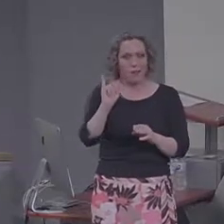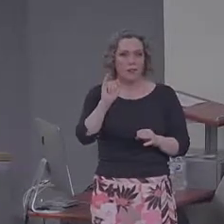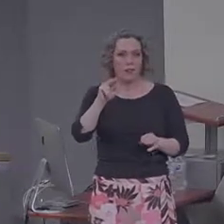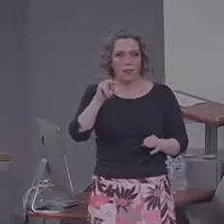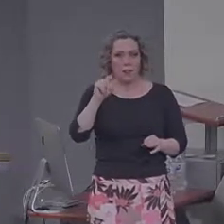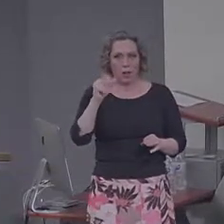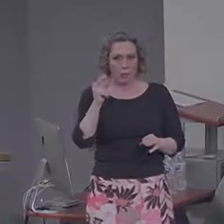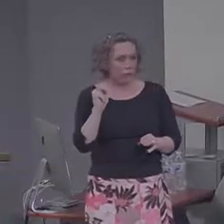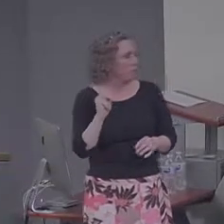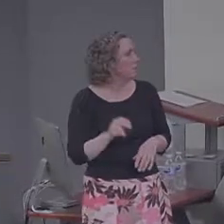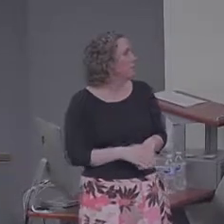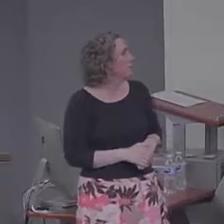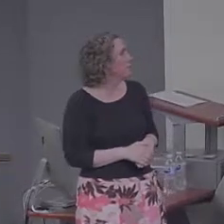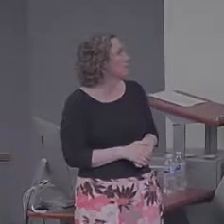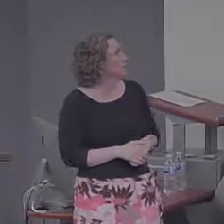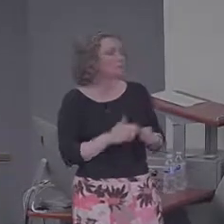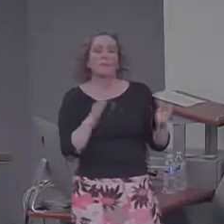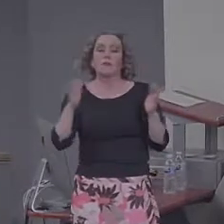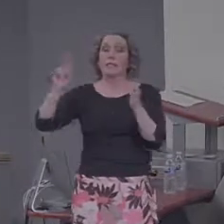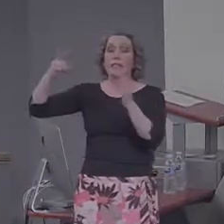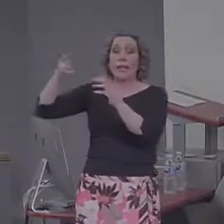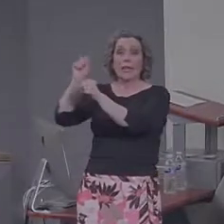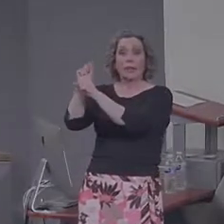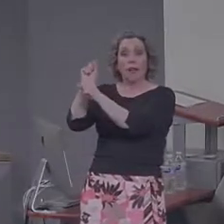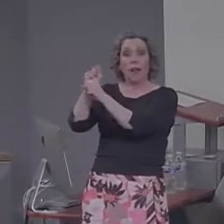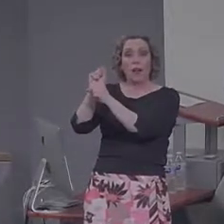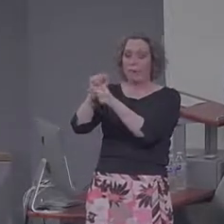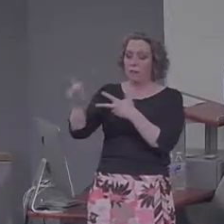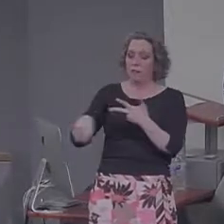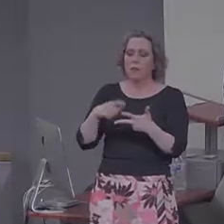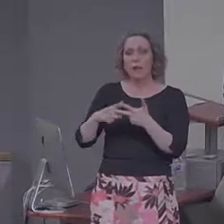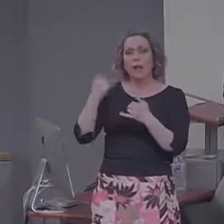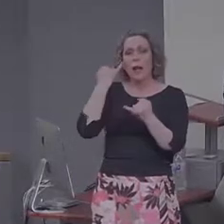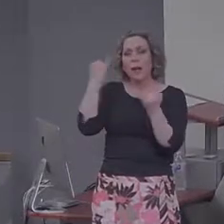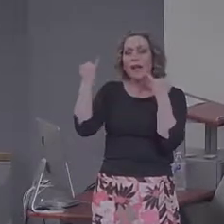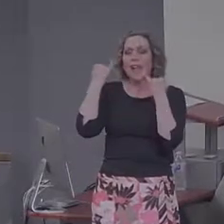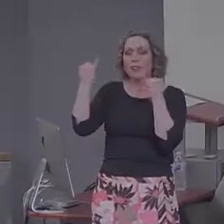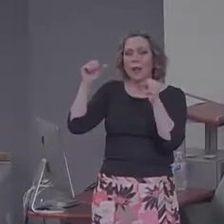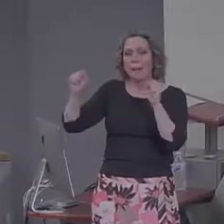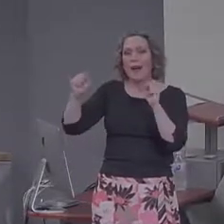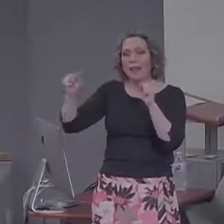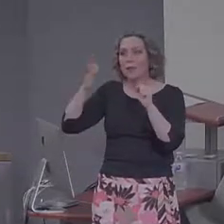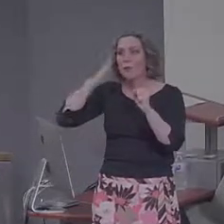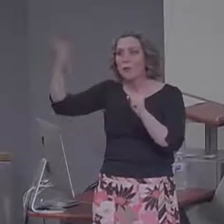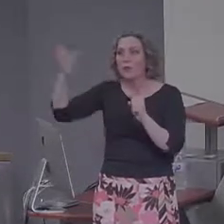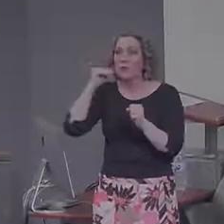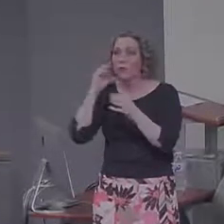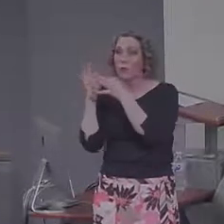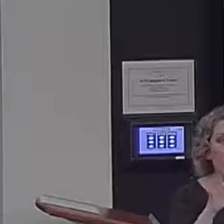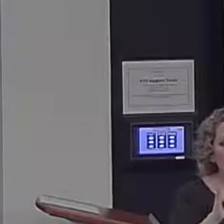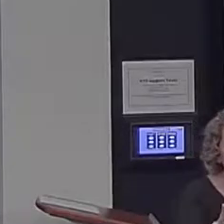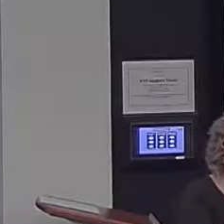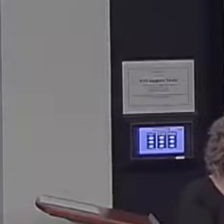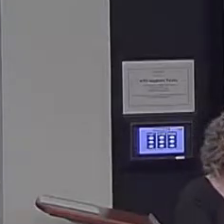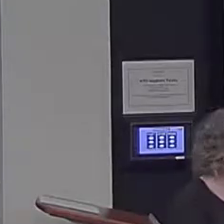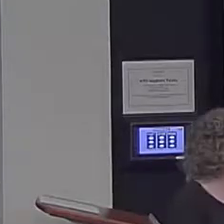Second task is imagine a possible future experience related to the picture. So if I show you this picture